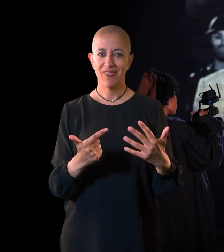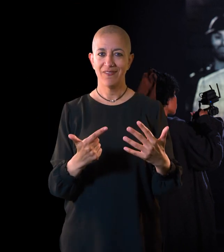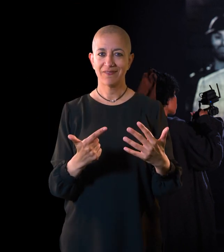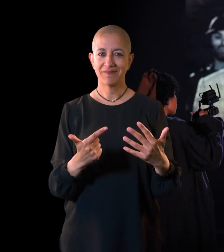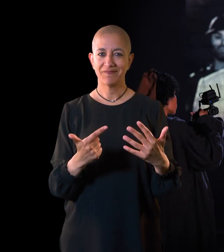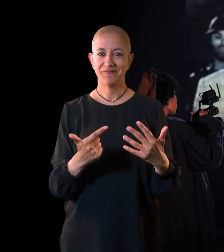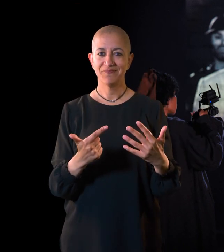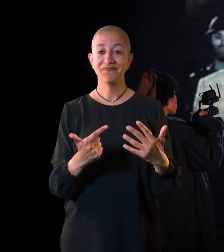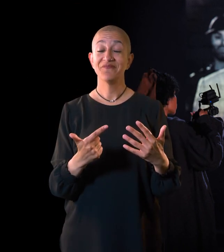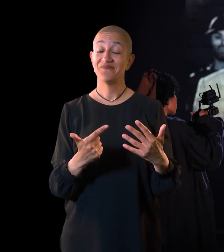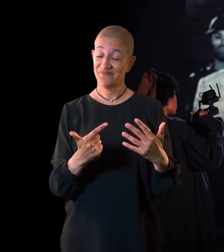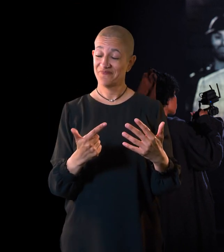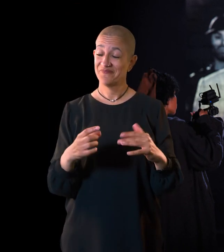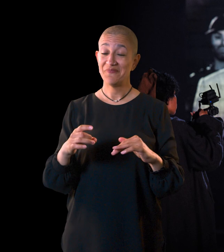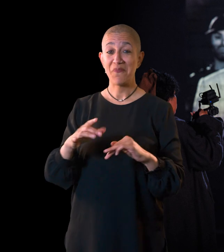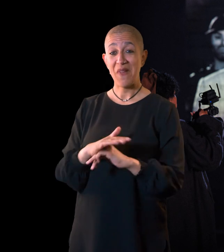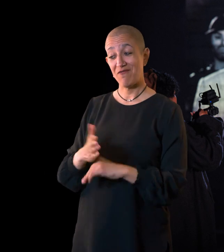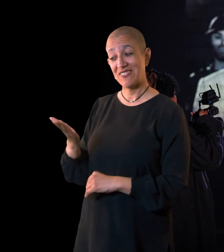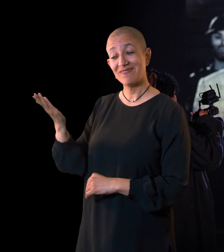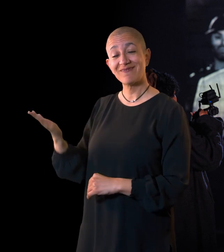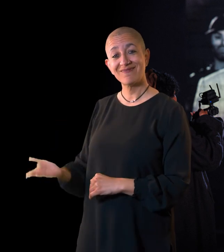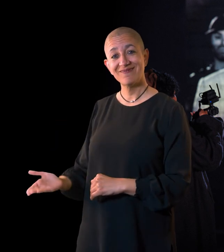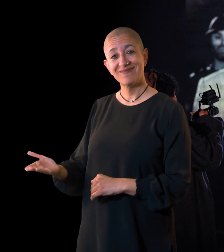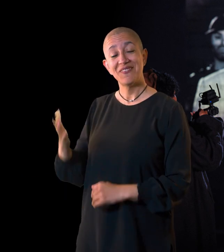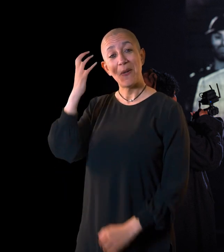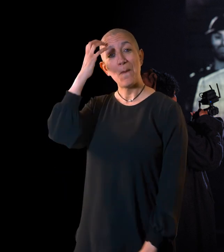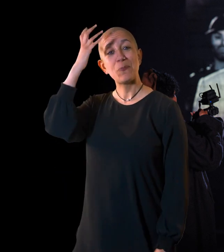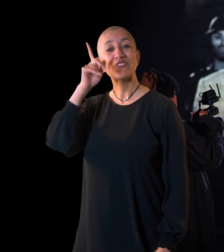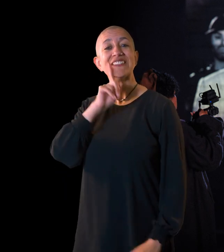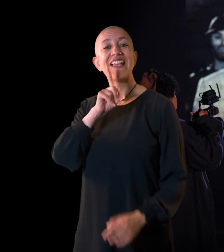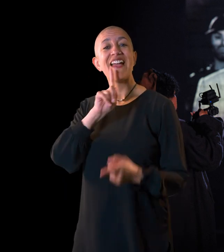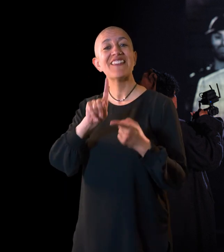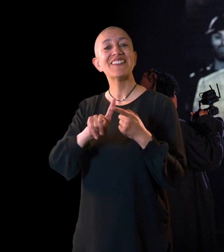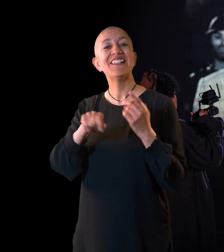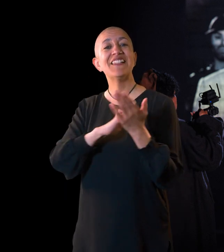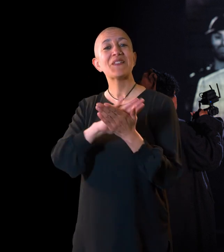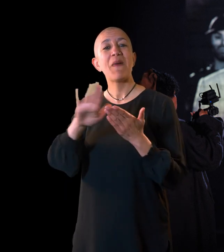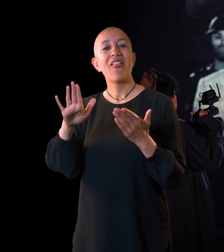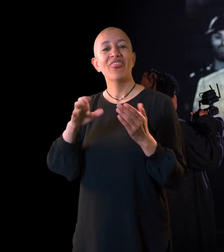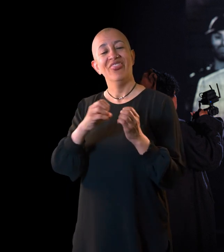He marries Princess Elizabeth. The houses of York and Lancaster are united.